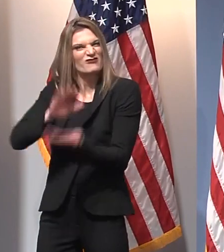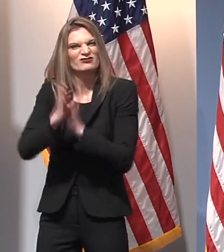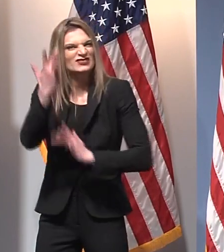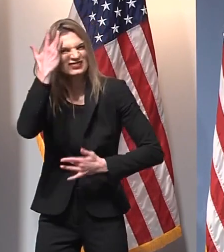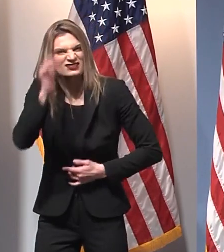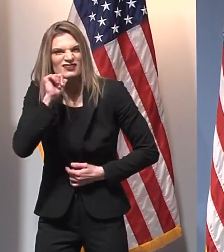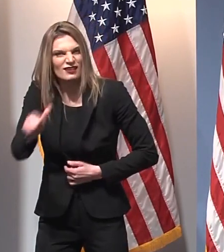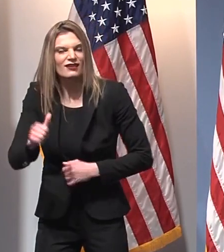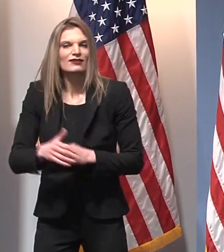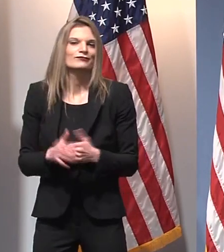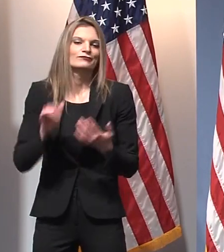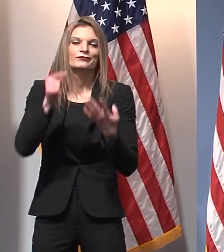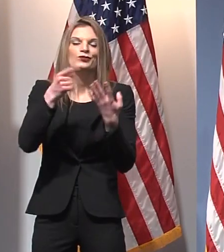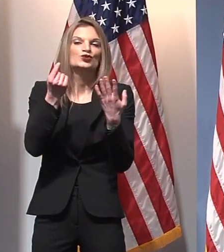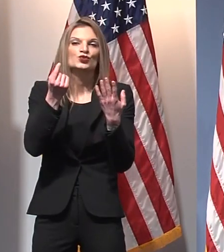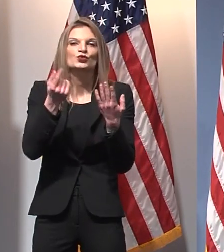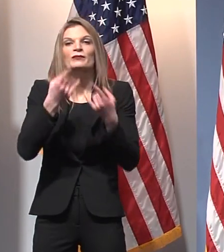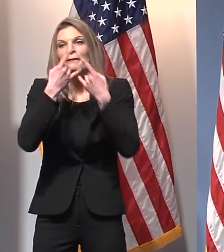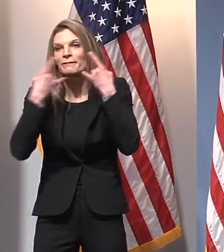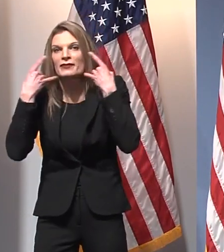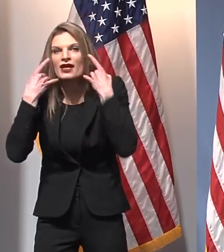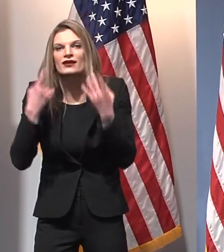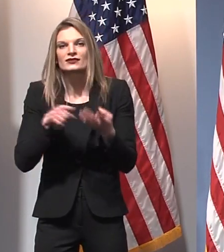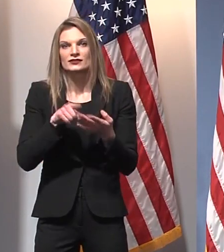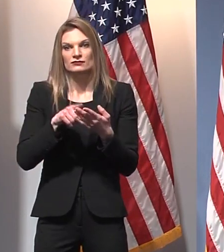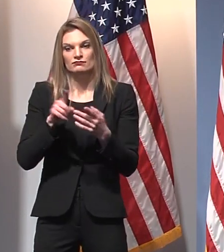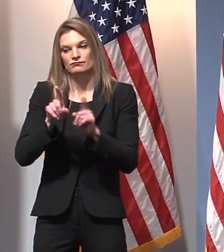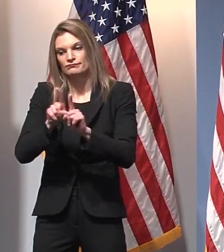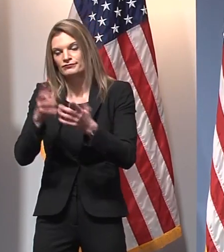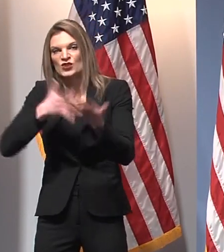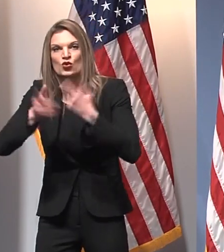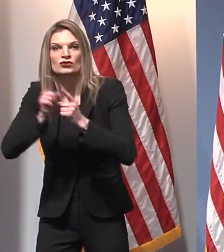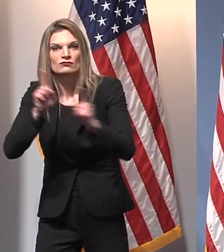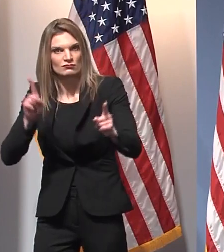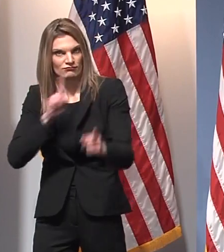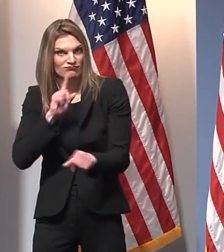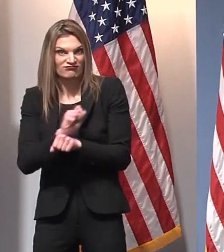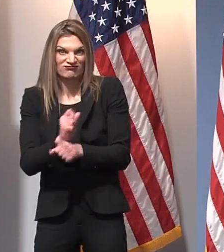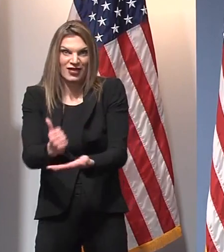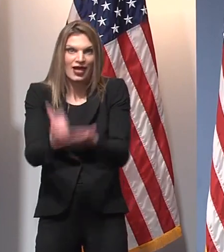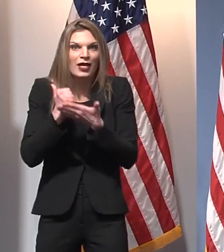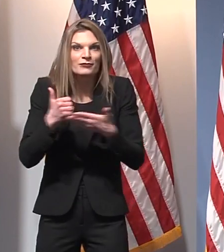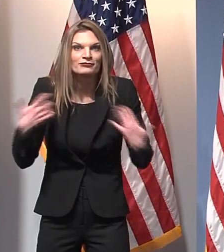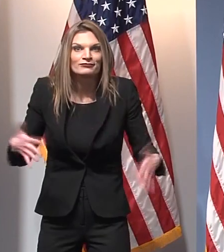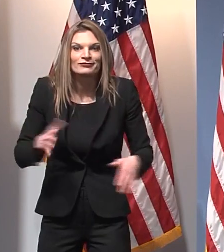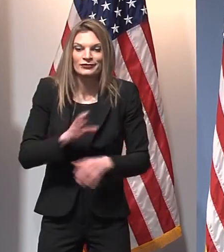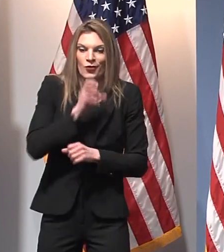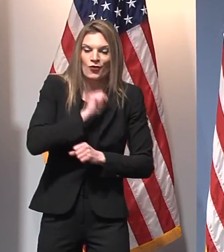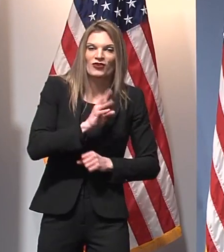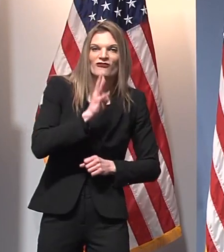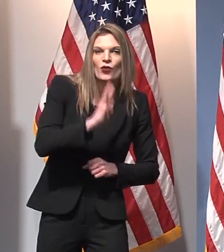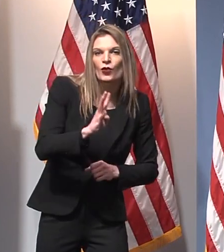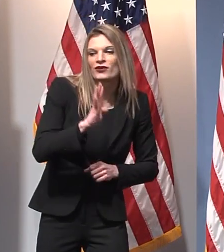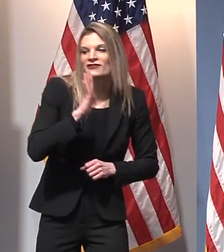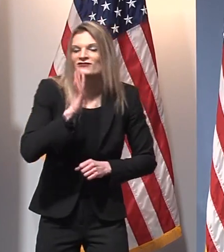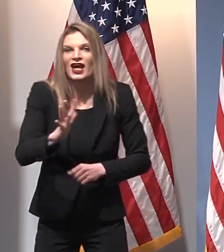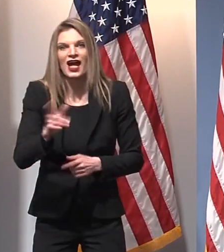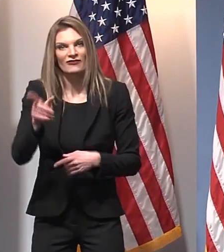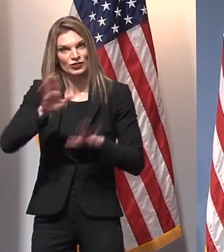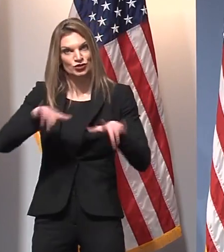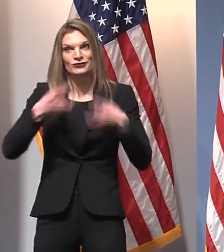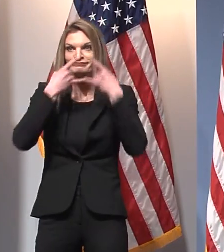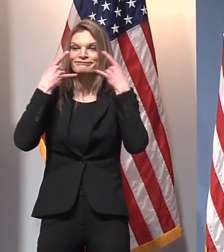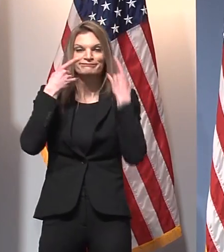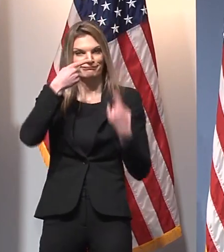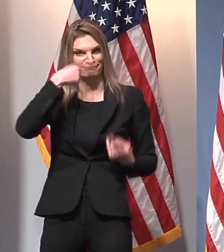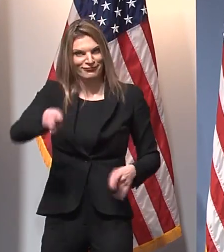basic strategies like masking and social distancing worked, and that children of all ages, even as young as four or five years old, were happy to comply